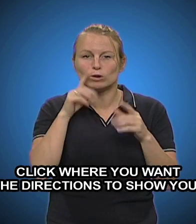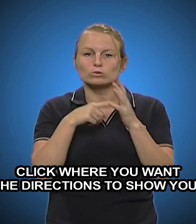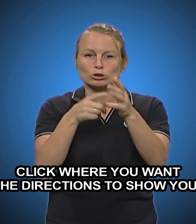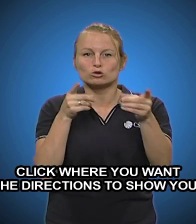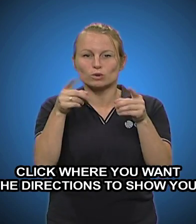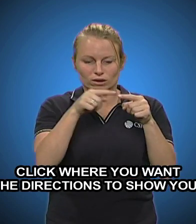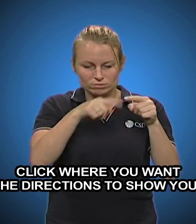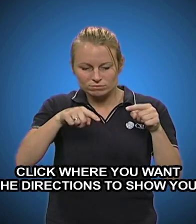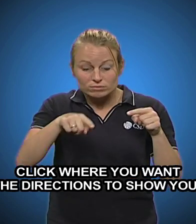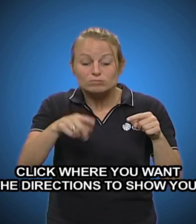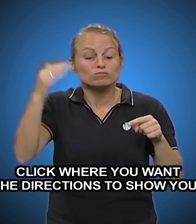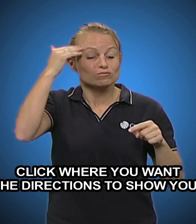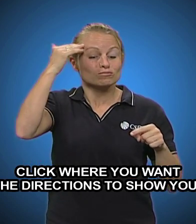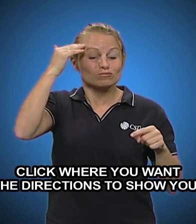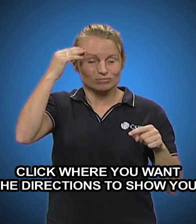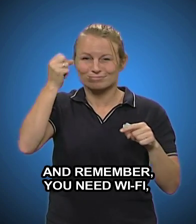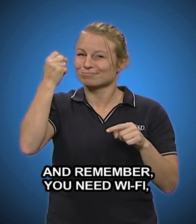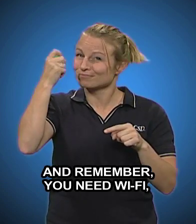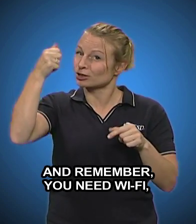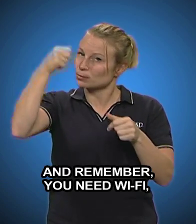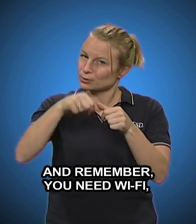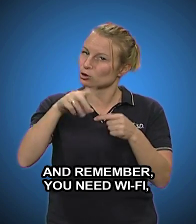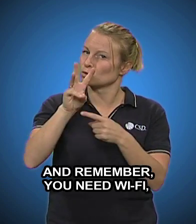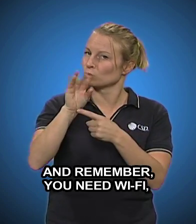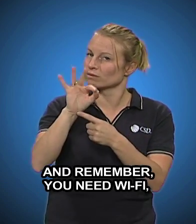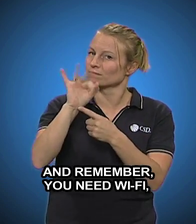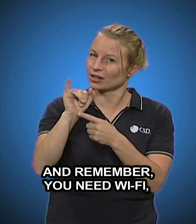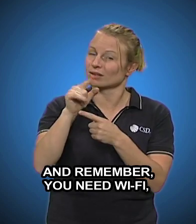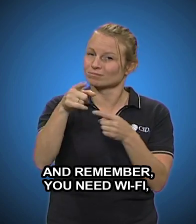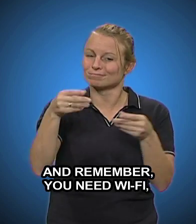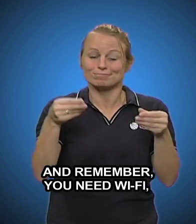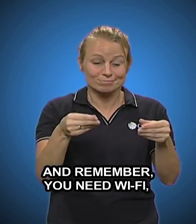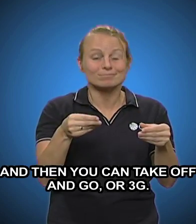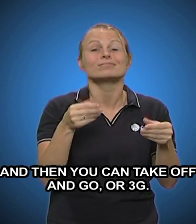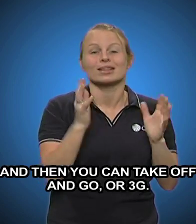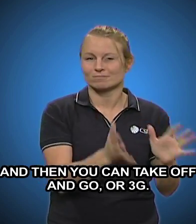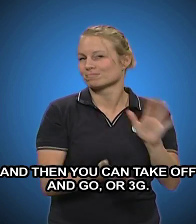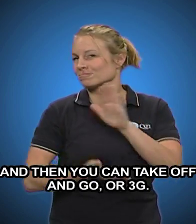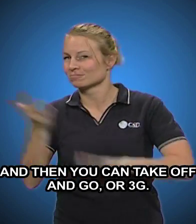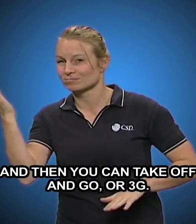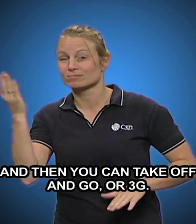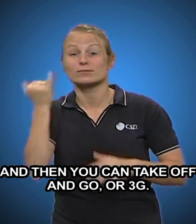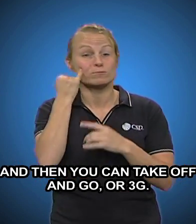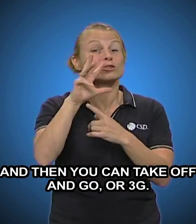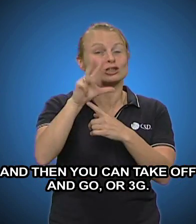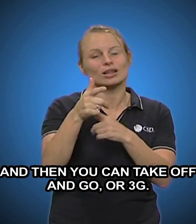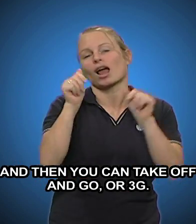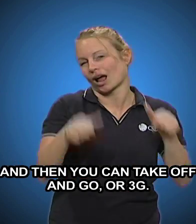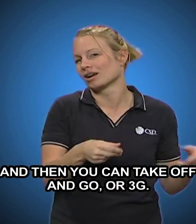you want the directions to show you, and remember, you need Wi-Fi, and then you can take off and go, or 3G.